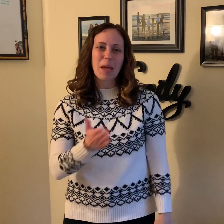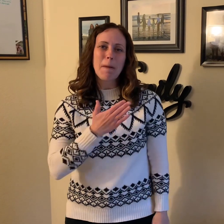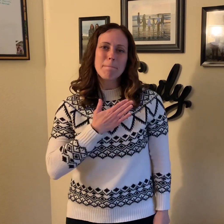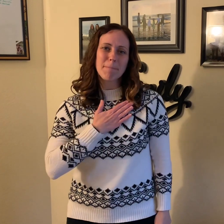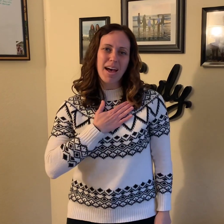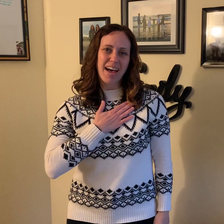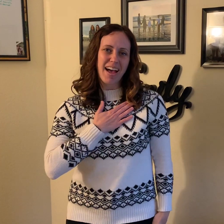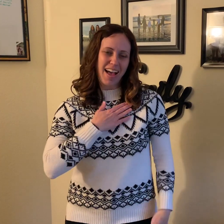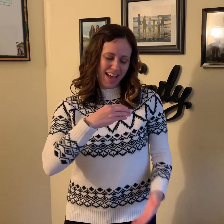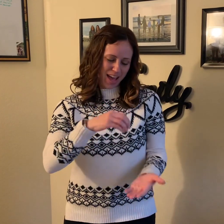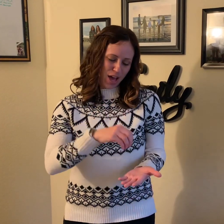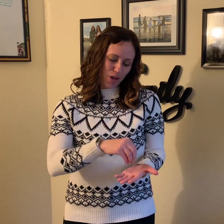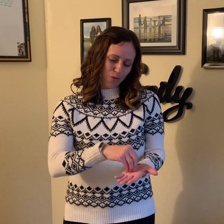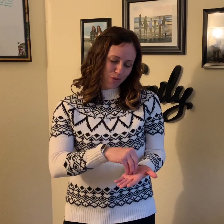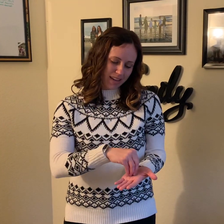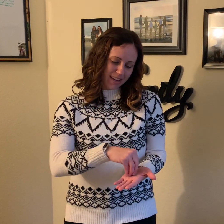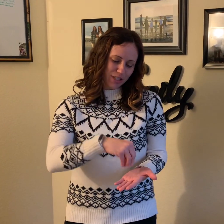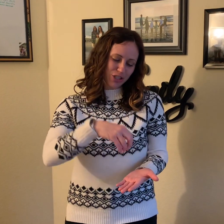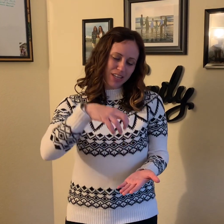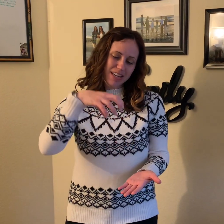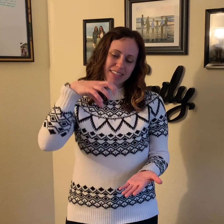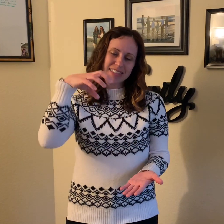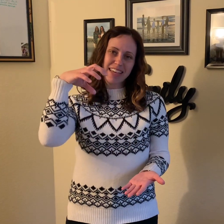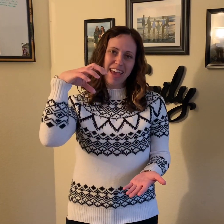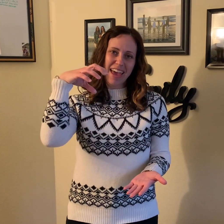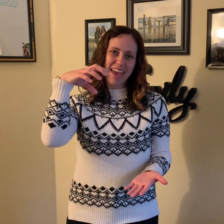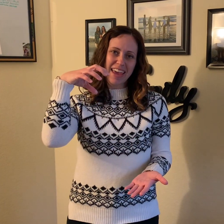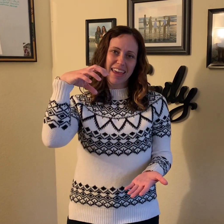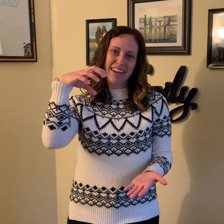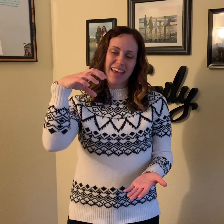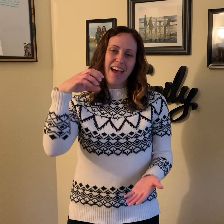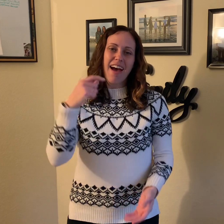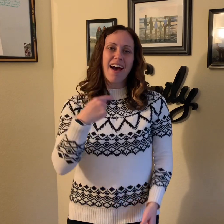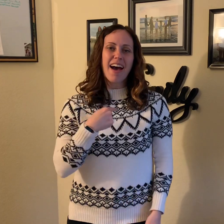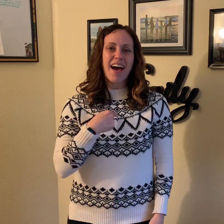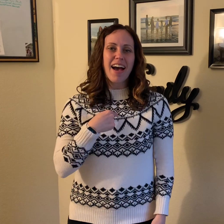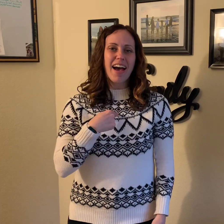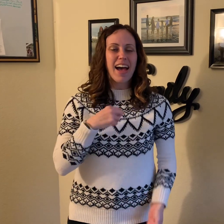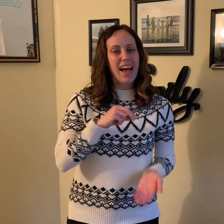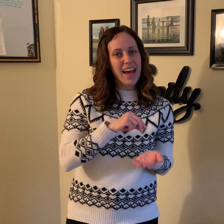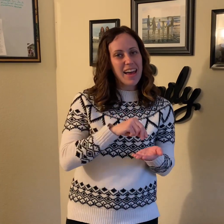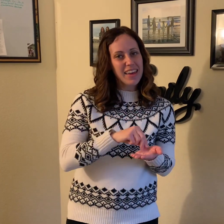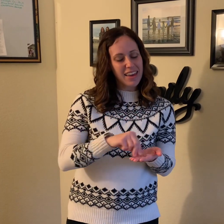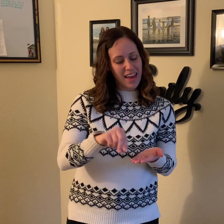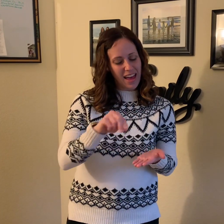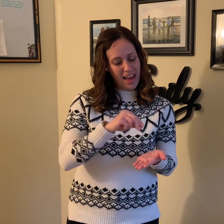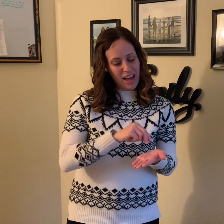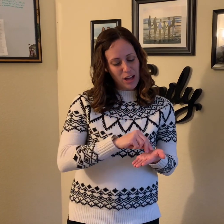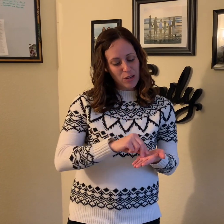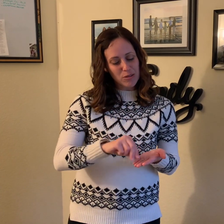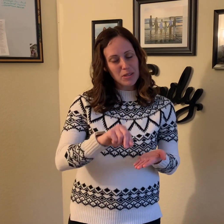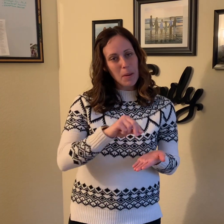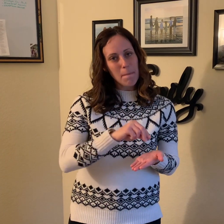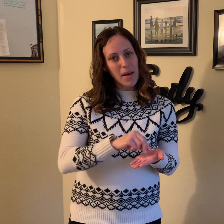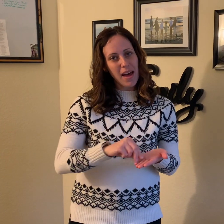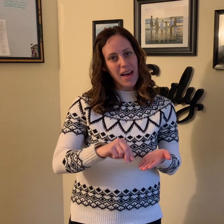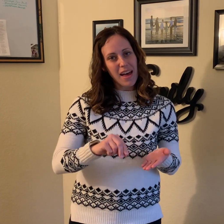My richest king, I count the